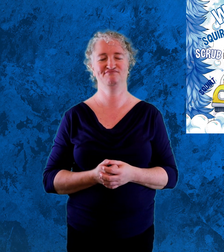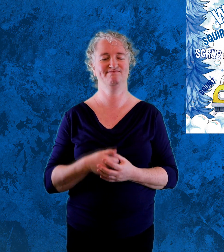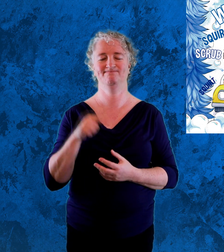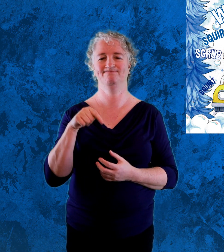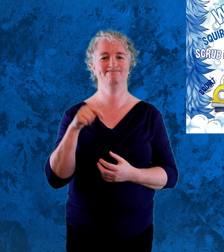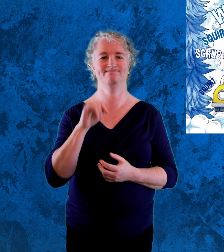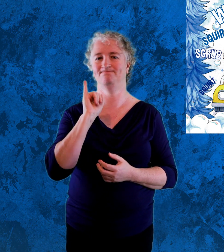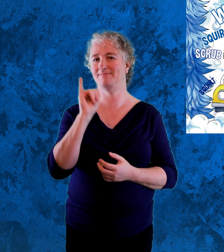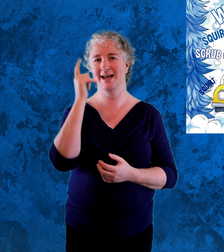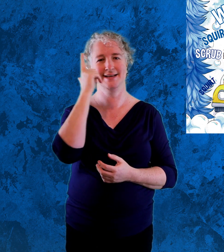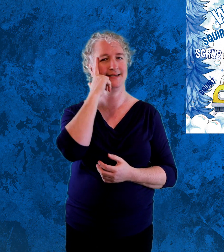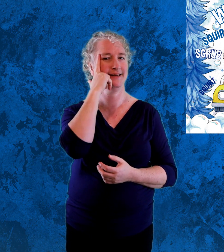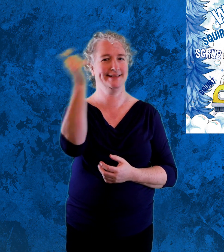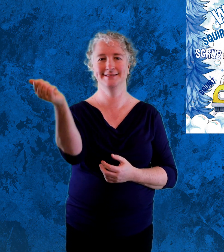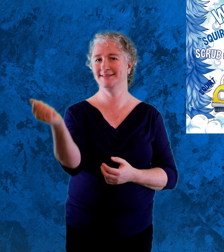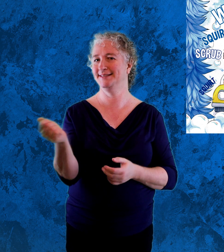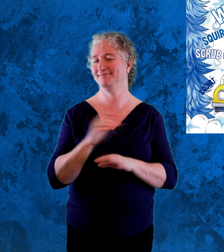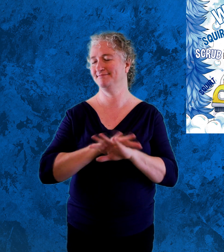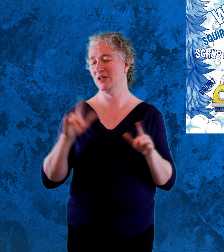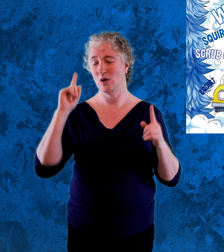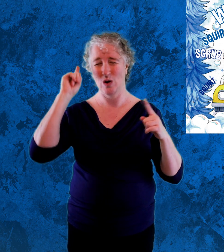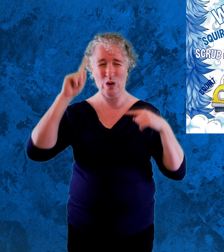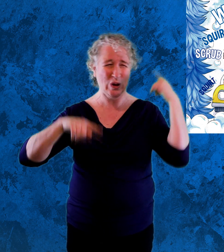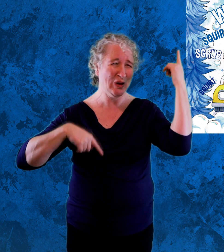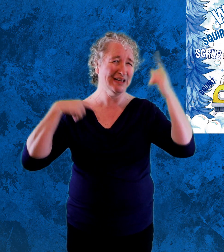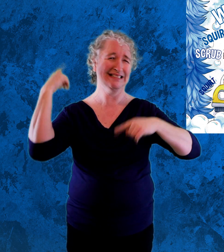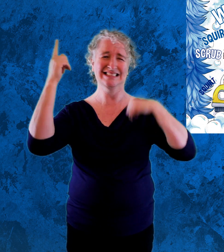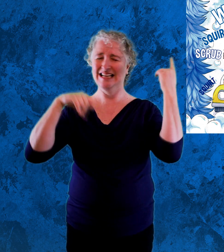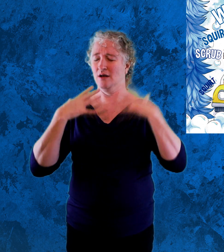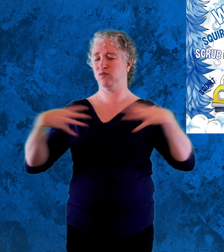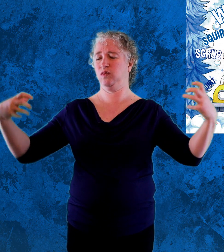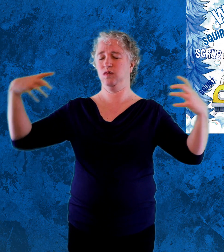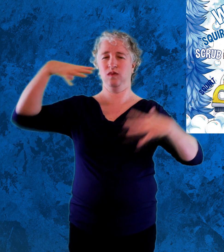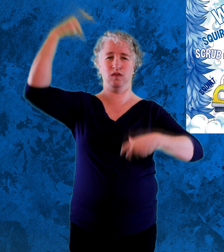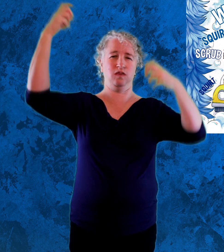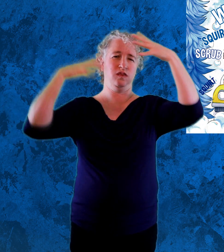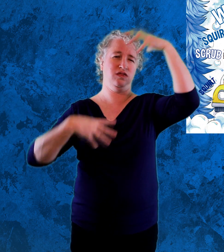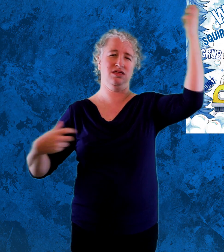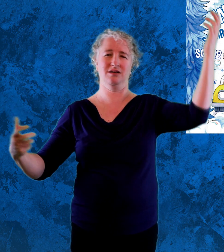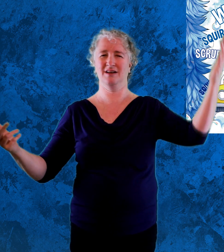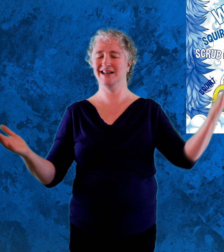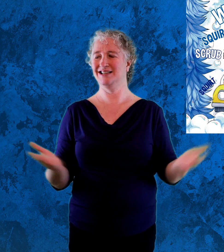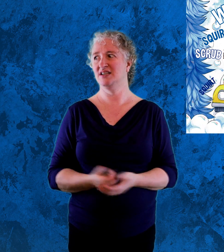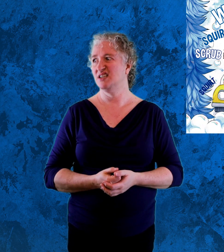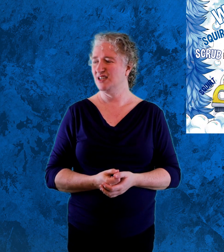The car wash was a silly idea. Too noisy and we're too fluffy, groaned Ben.